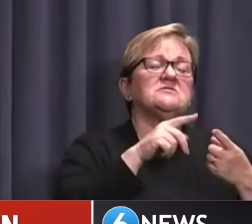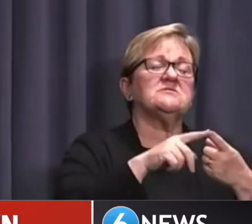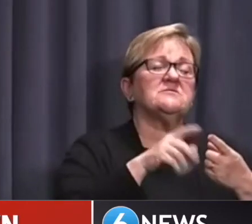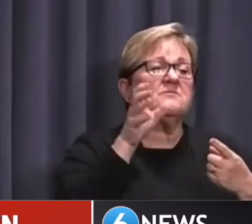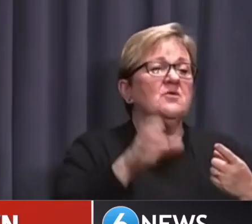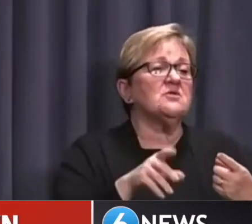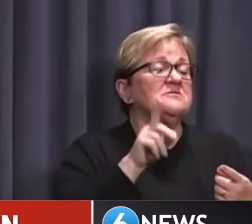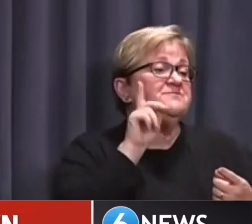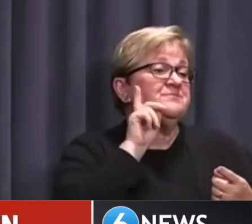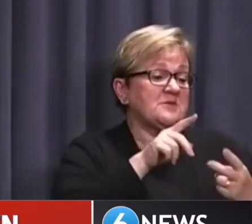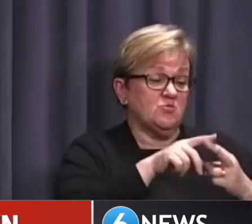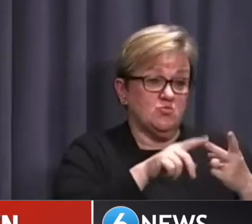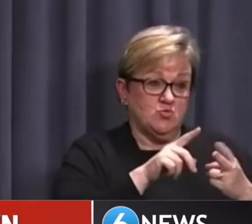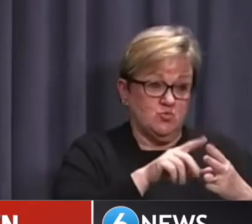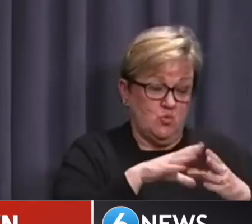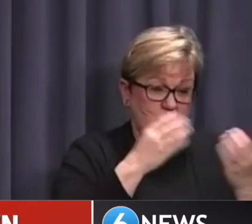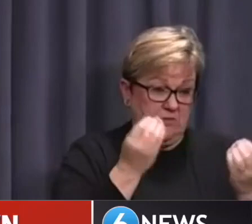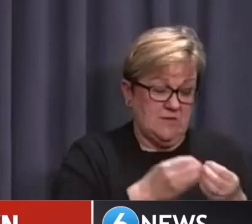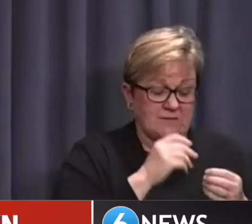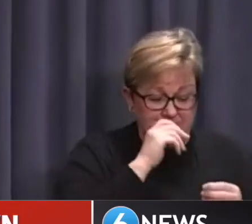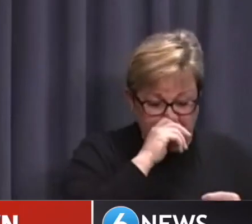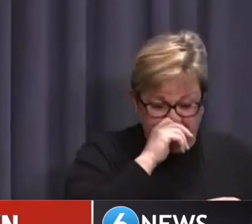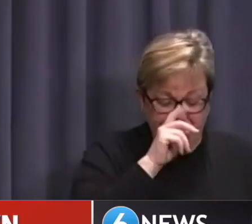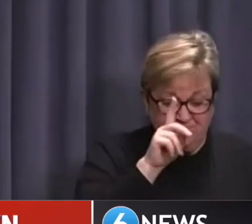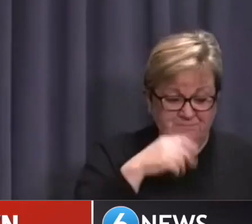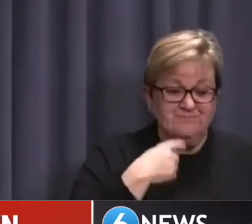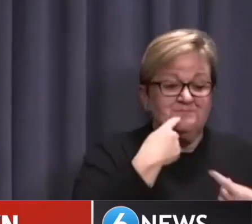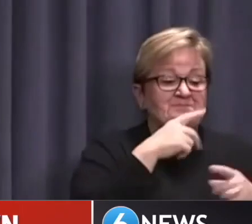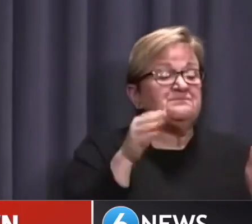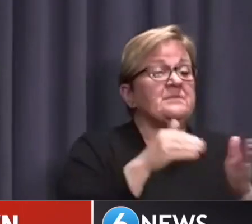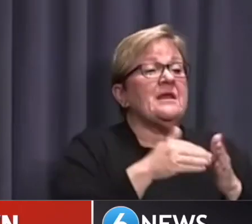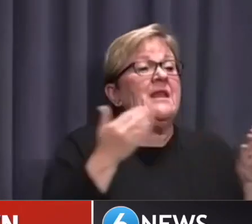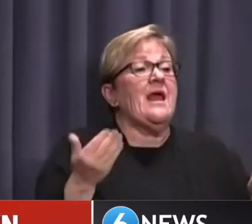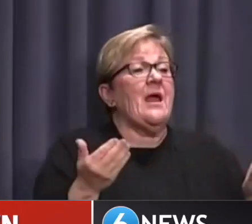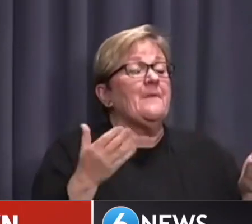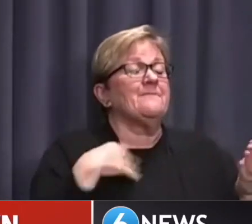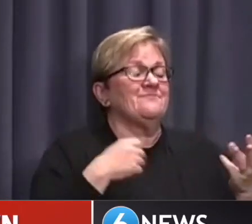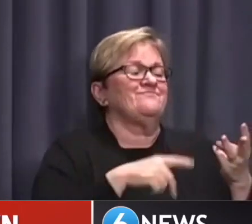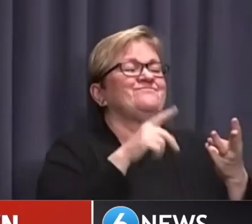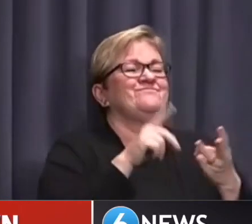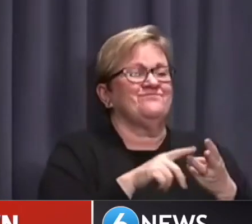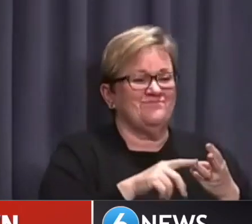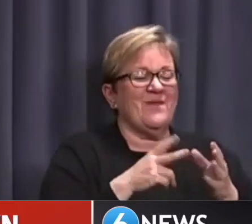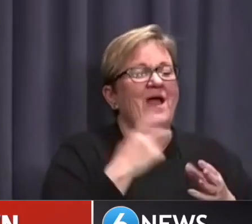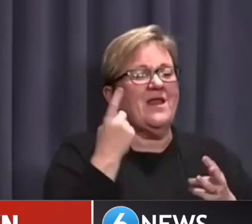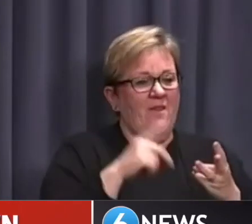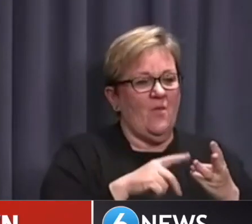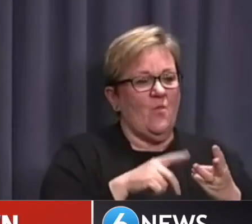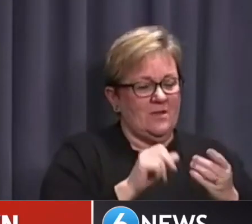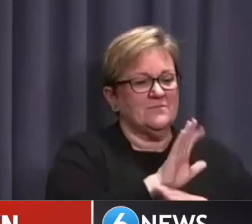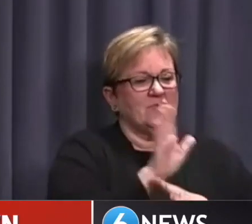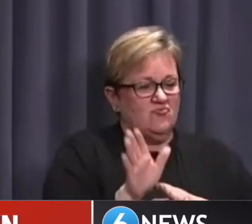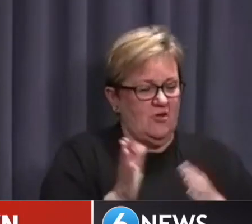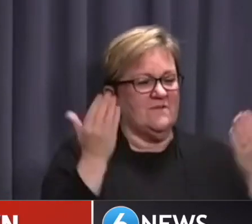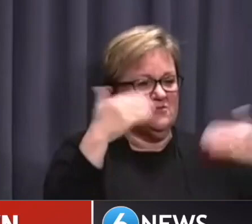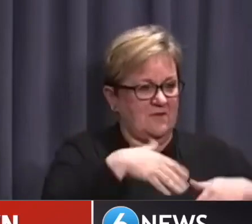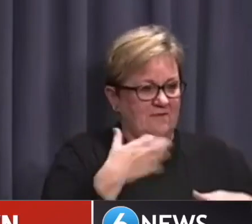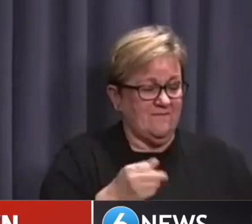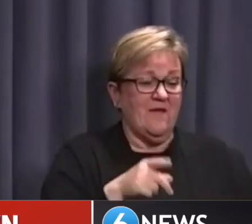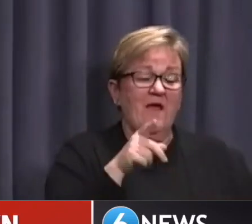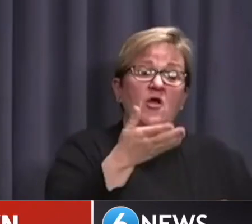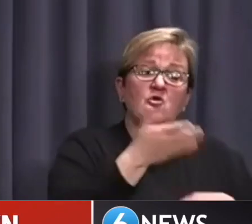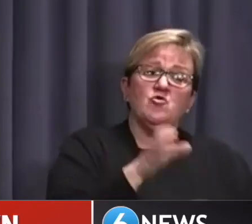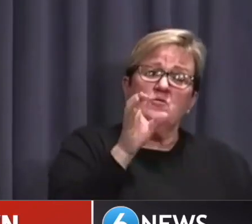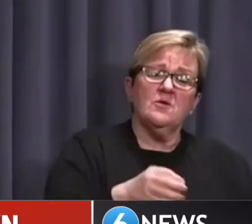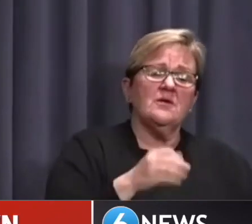that we recorded yesterday. I can now tell you that we have recorded another positive case this evening. This new